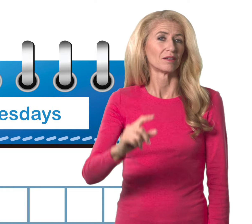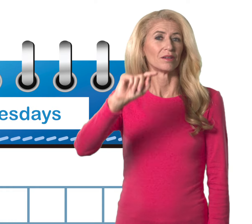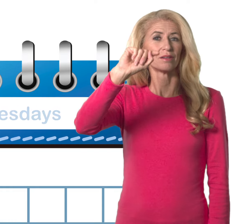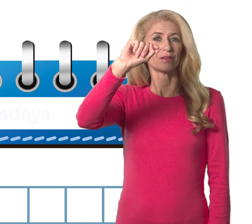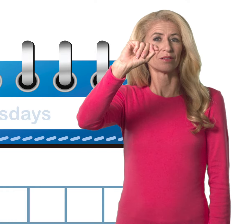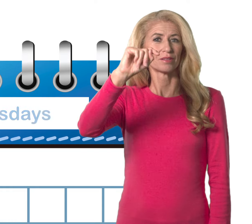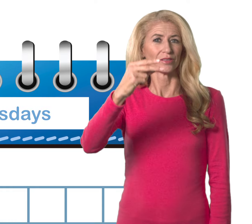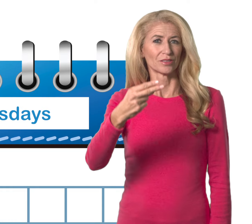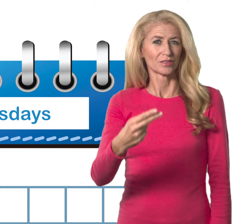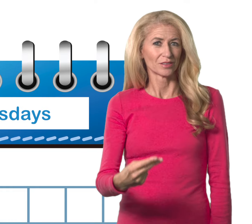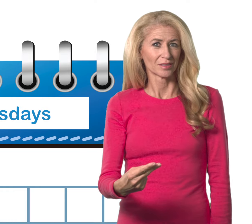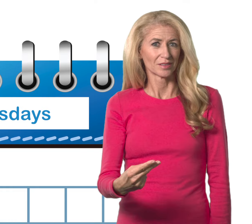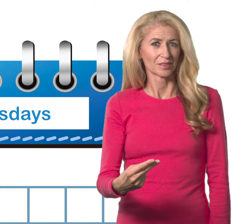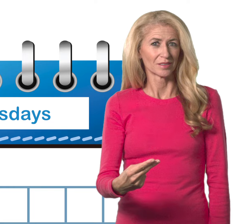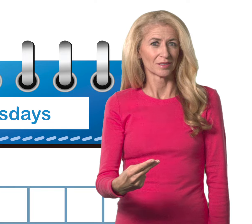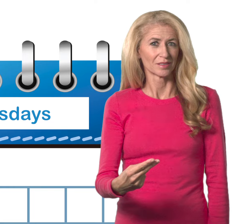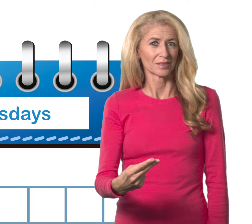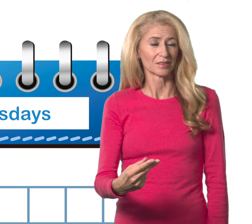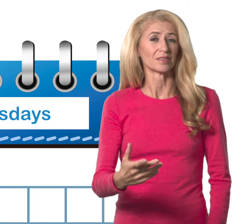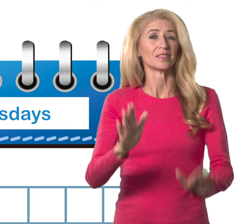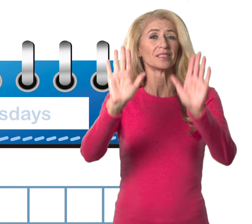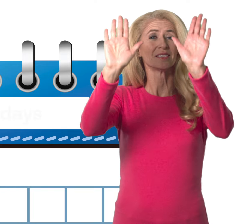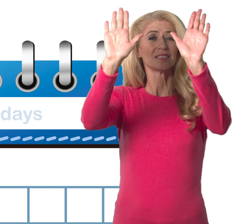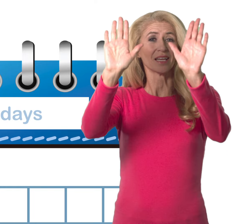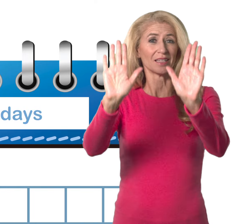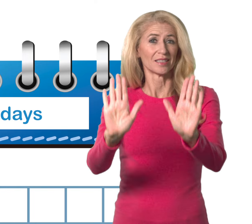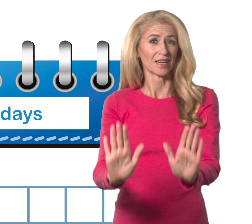every Thursday, every Sunday.